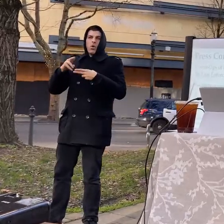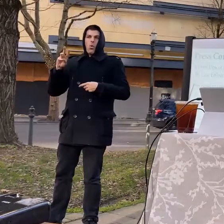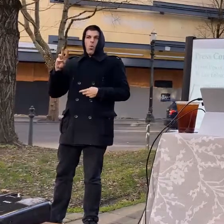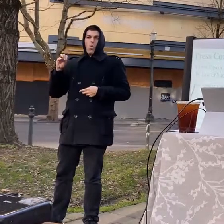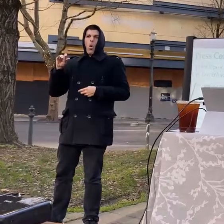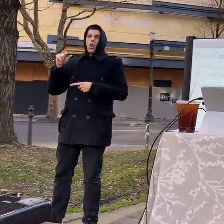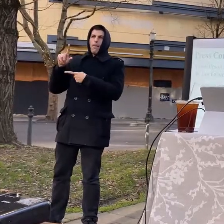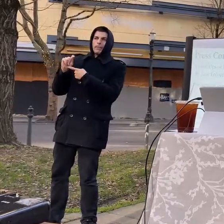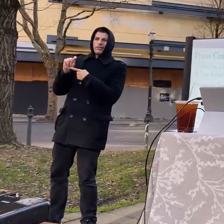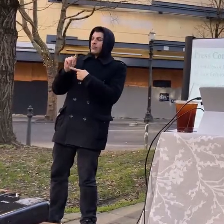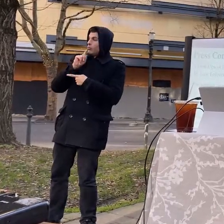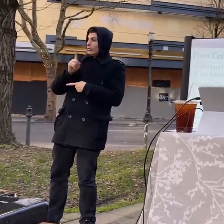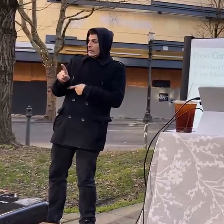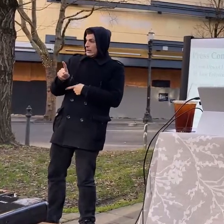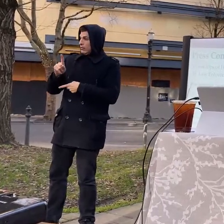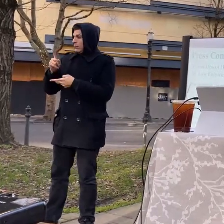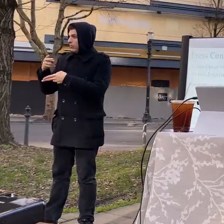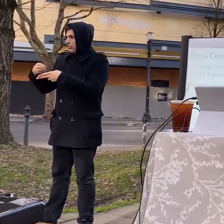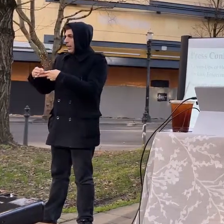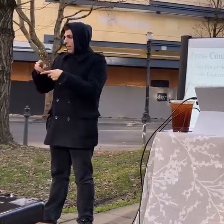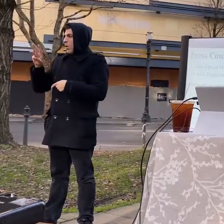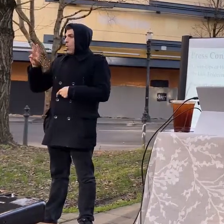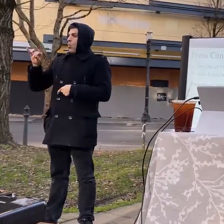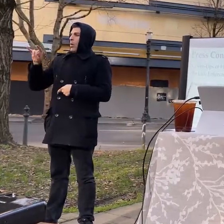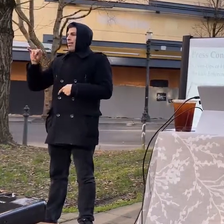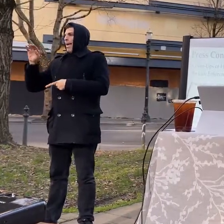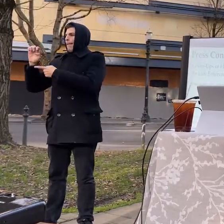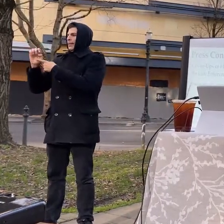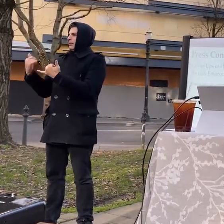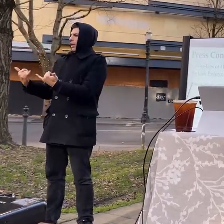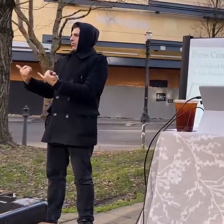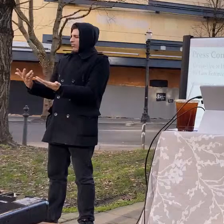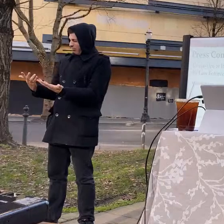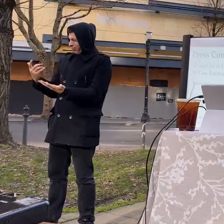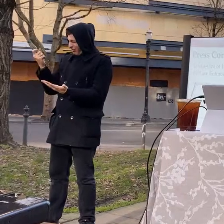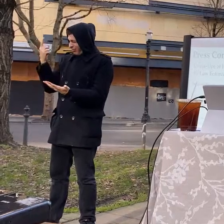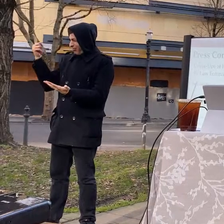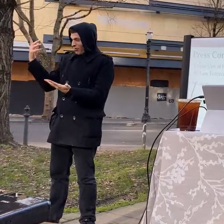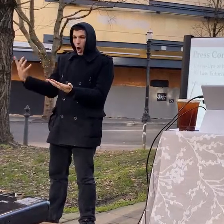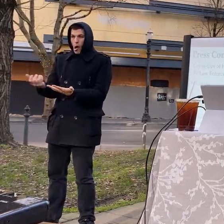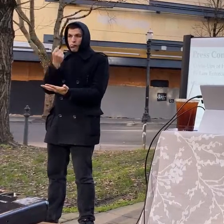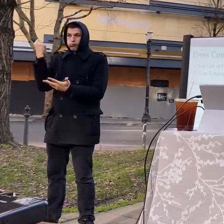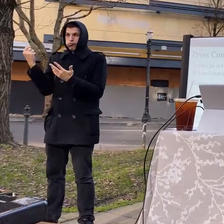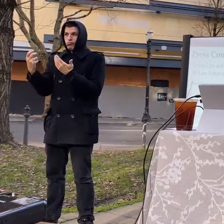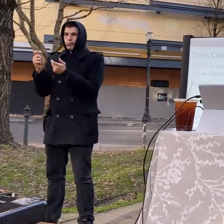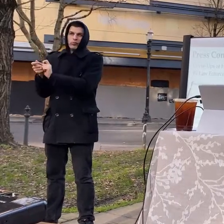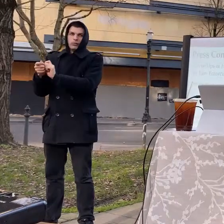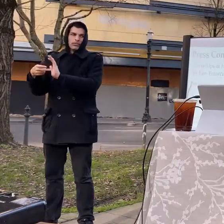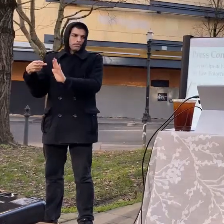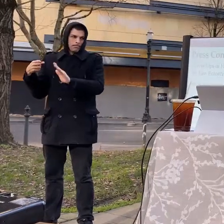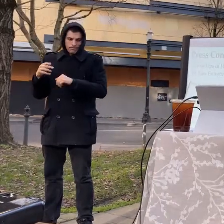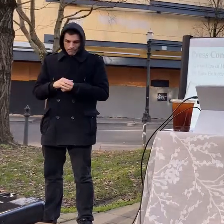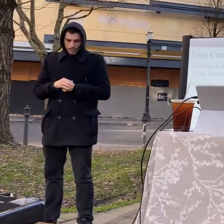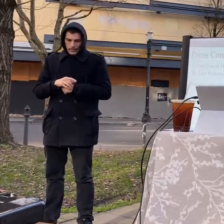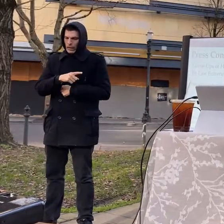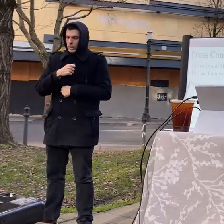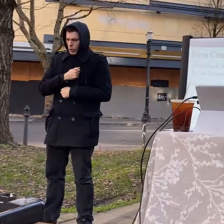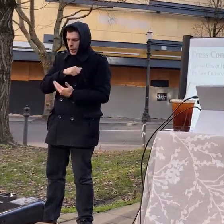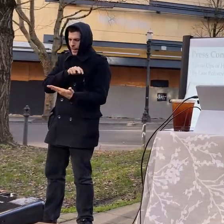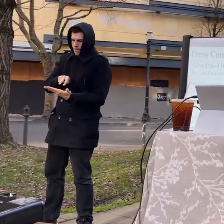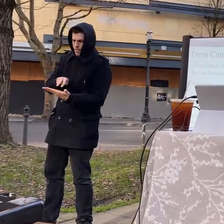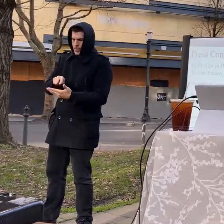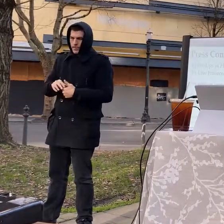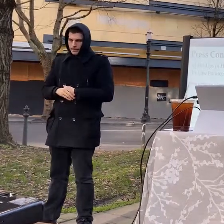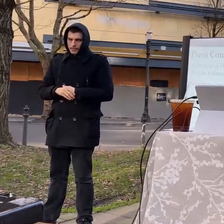land takes care of us and i'm going to end with um one of the ways that we show respect to the land in our culture